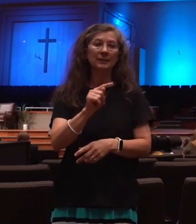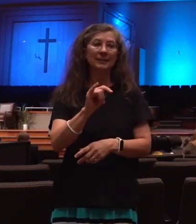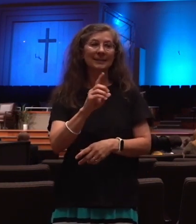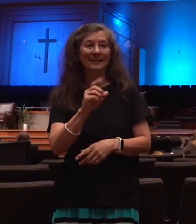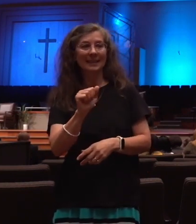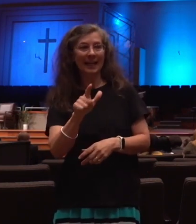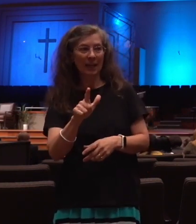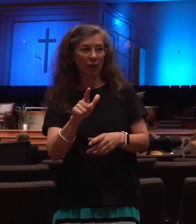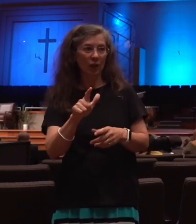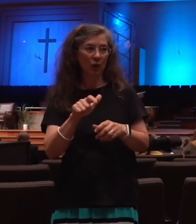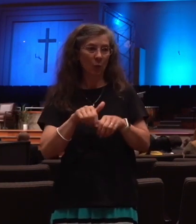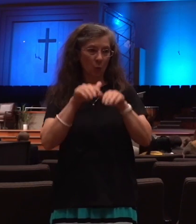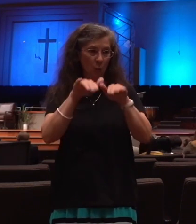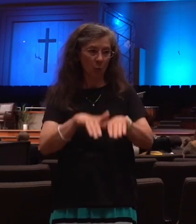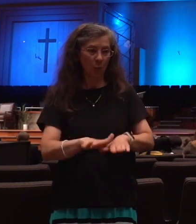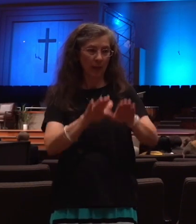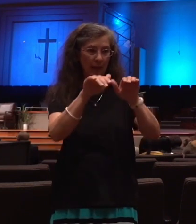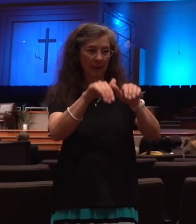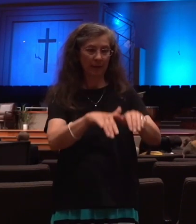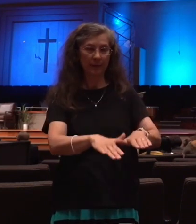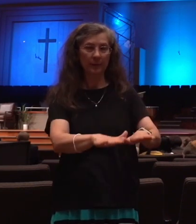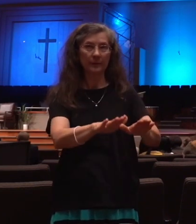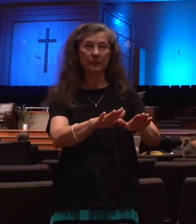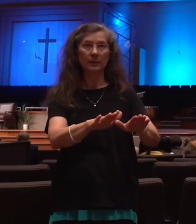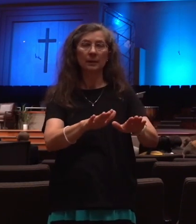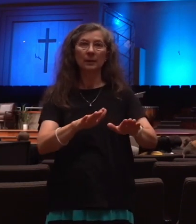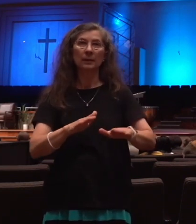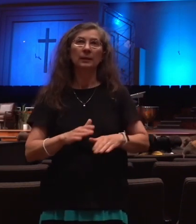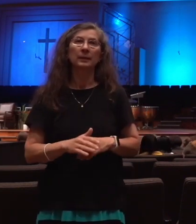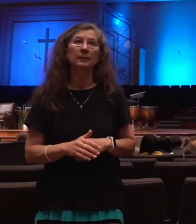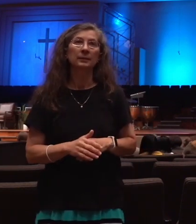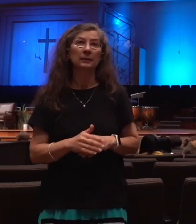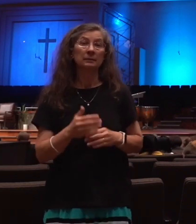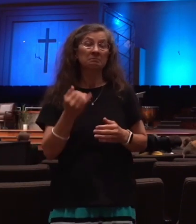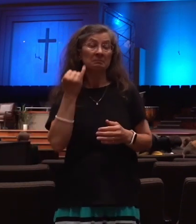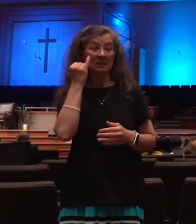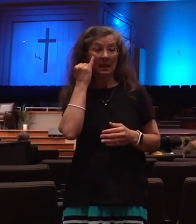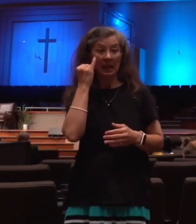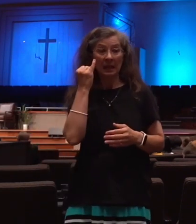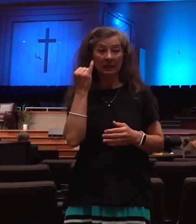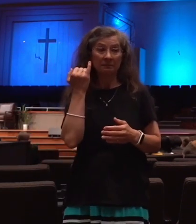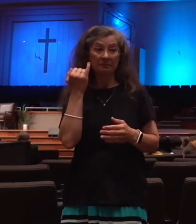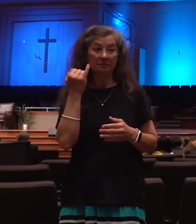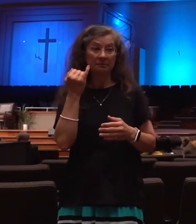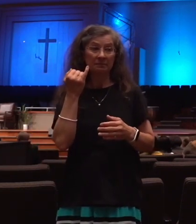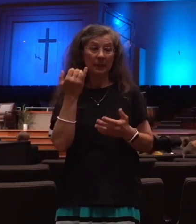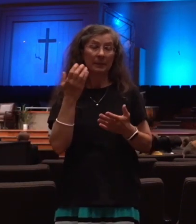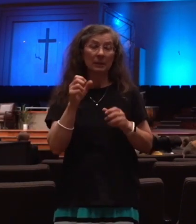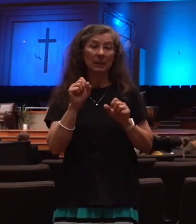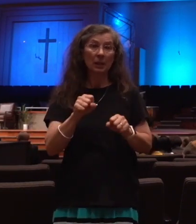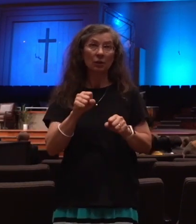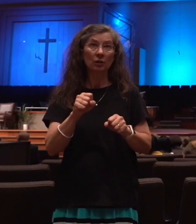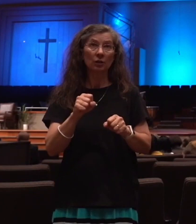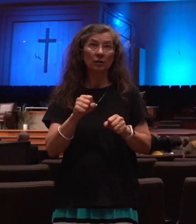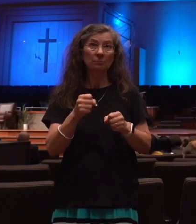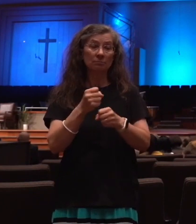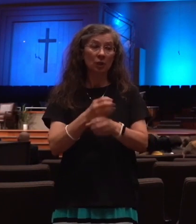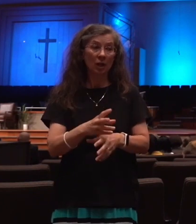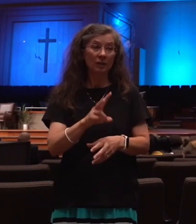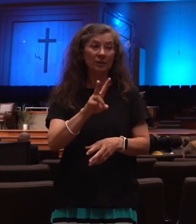also, perhaps, because of the velocity, if it hits right, could open up the earth and create a volcano that would